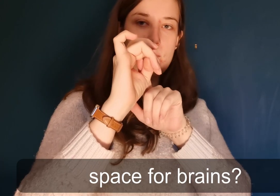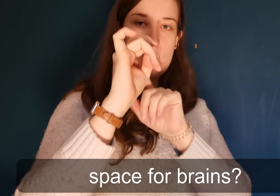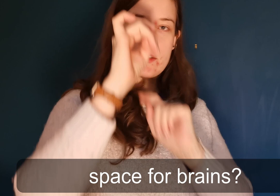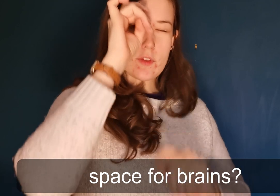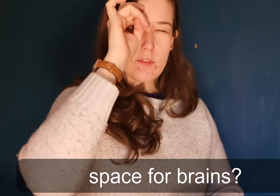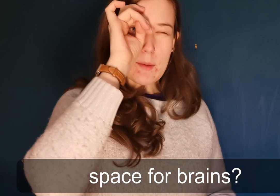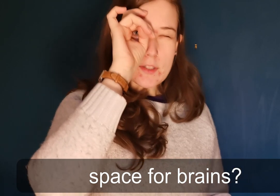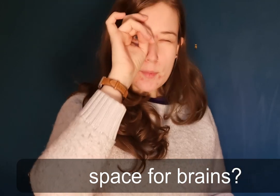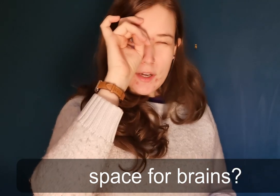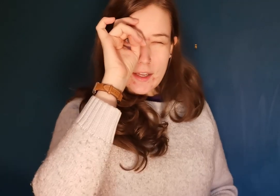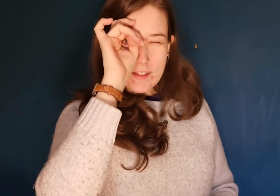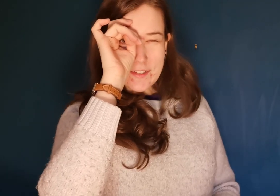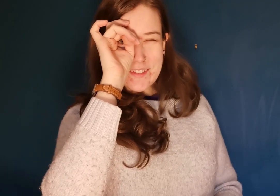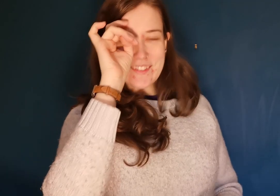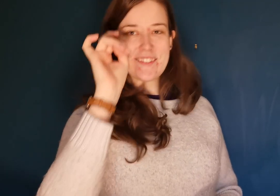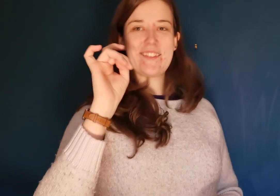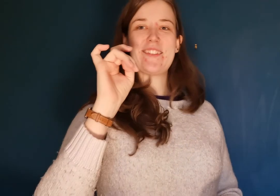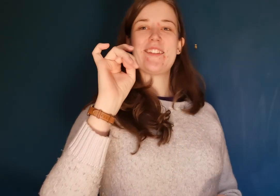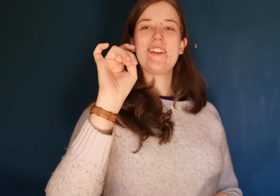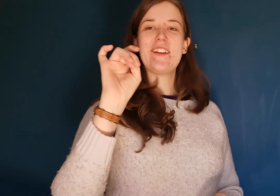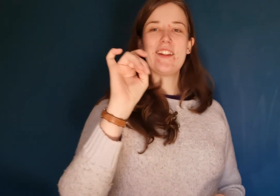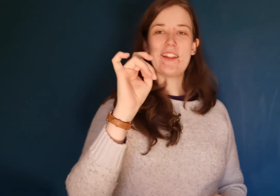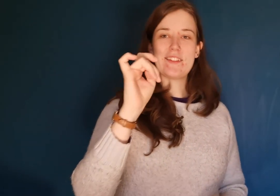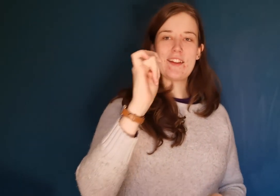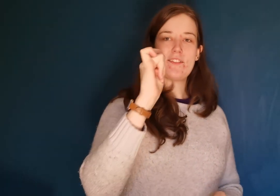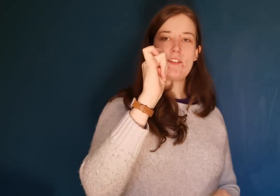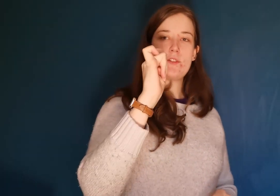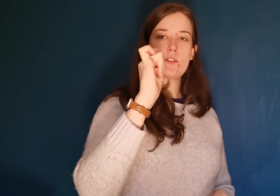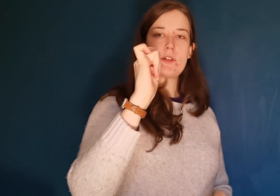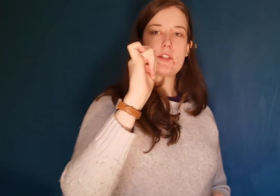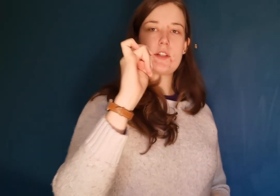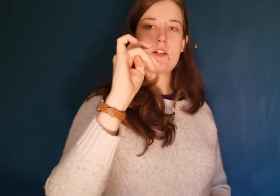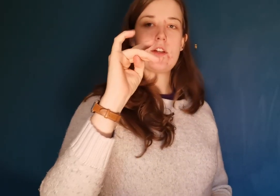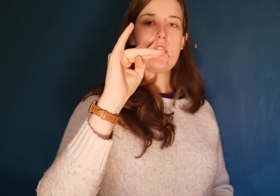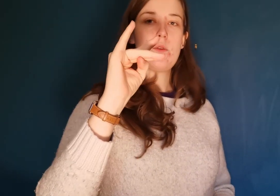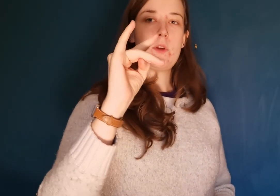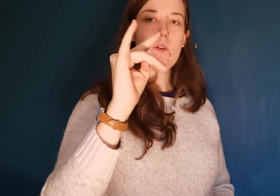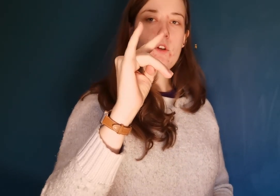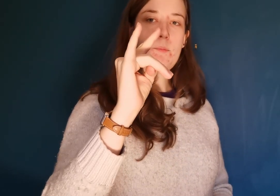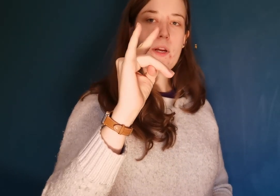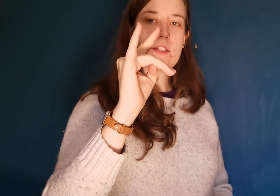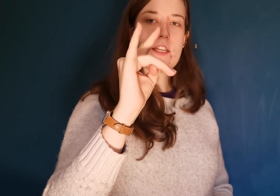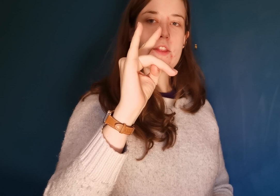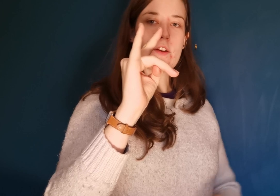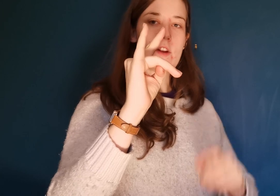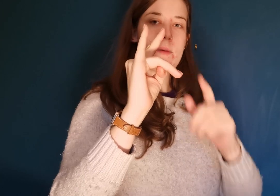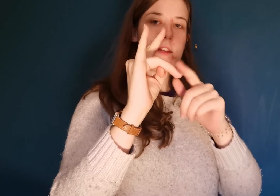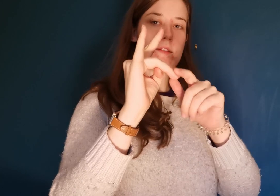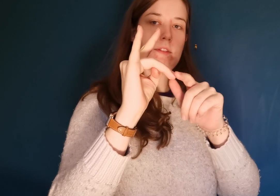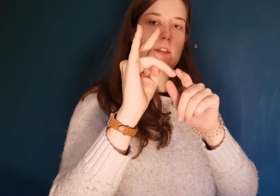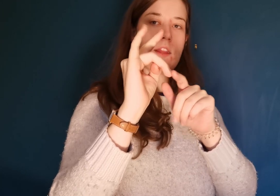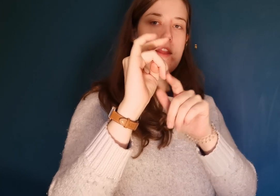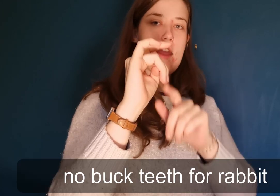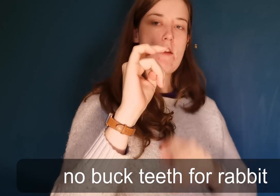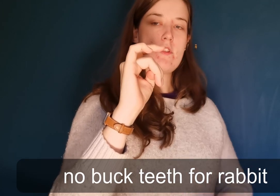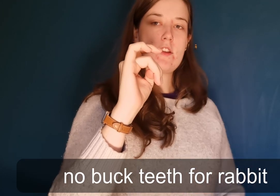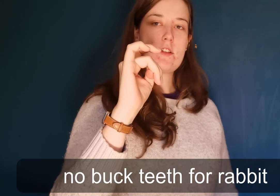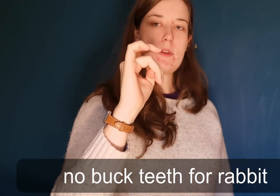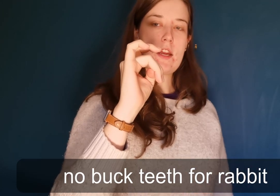space for the rabbit's brain. That's it, no squished. We don't want buck teeth in a rabbit. Everything should be